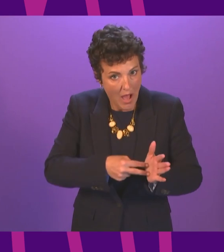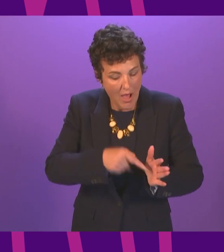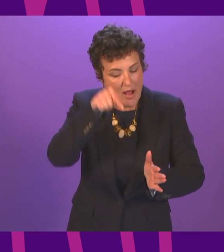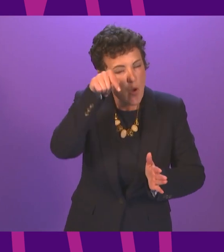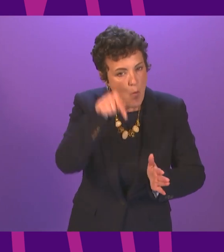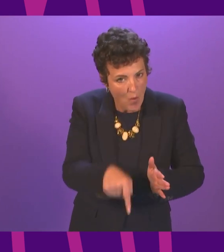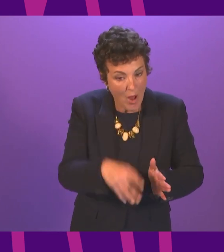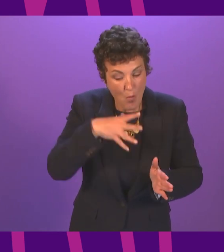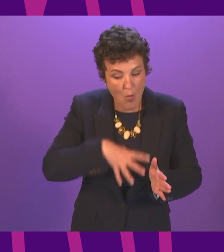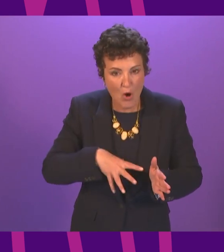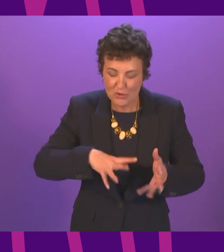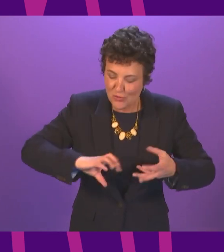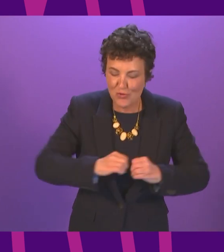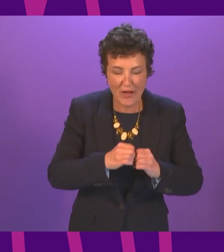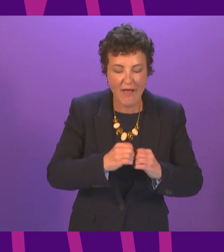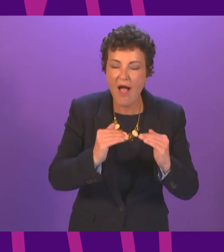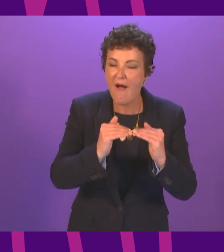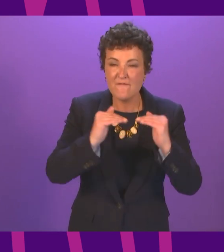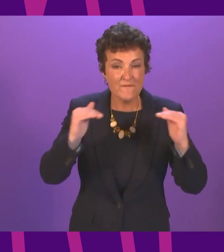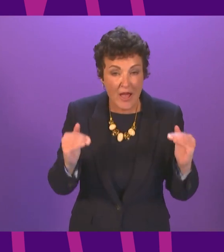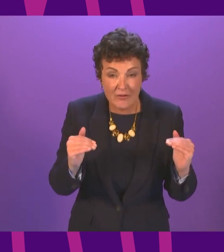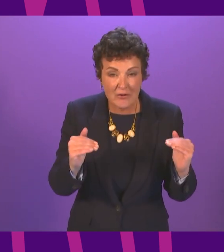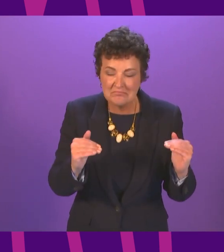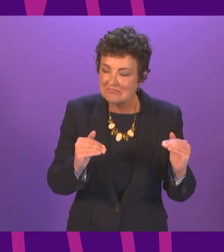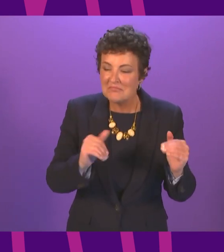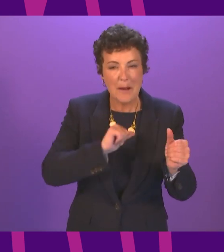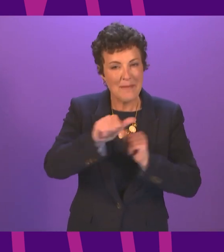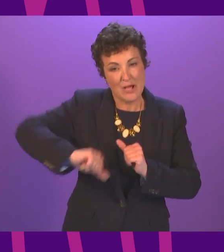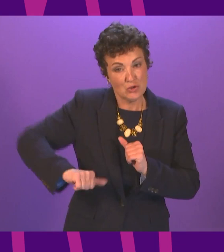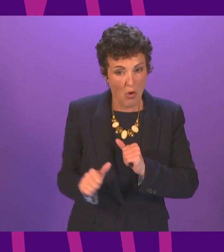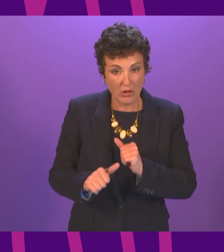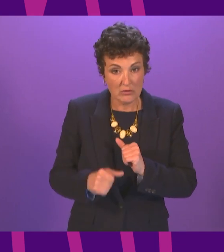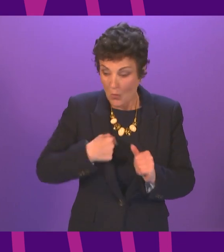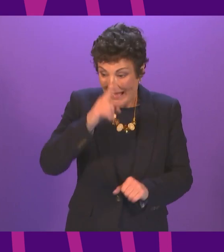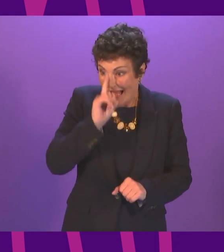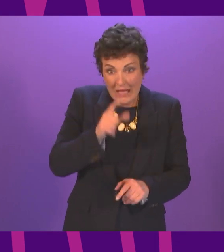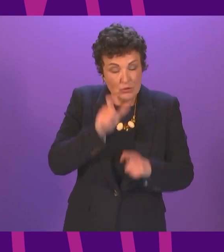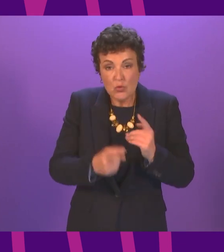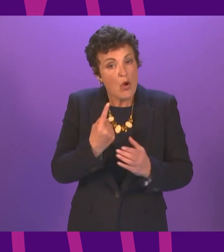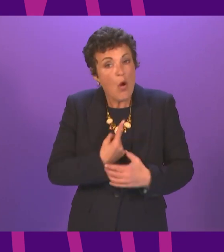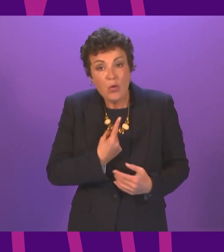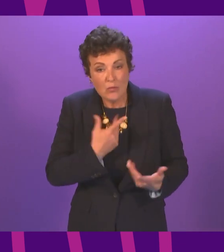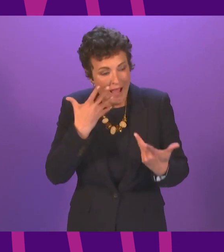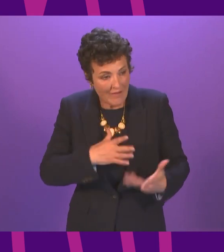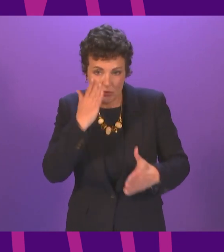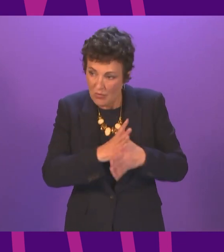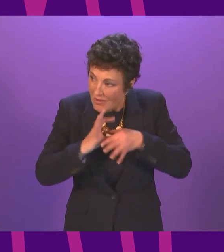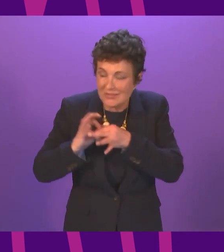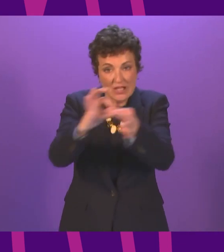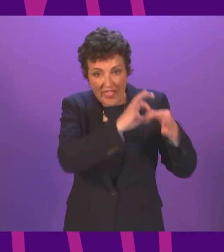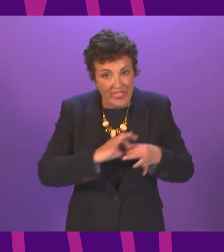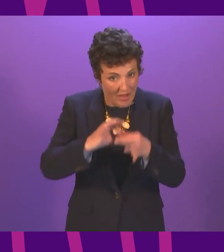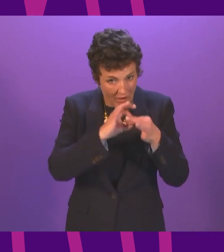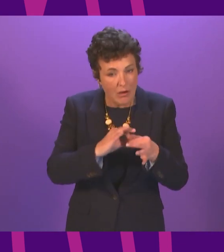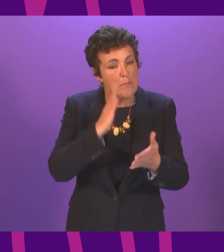and on a fairer basis. The Scottish Government cannot do this alone. This must be a national endeavour using all of the levers we have at our disposal,